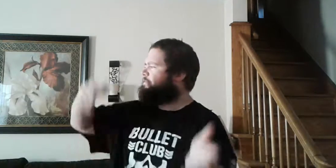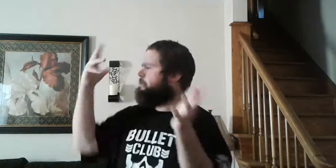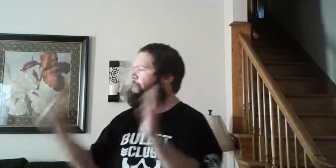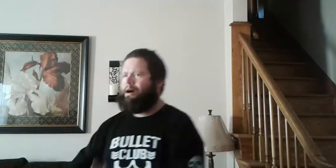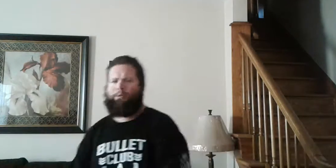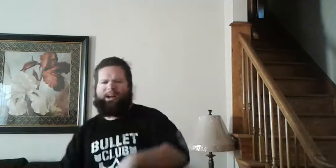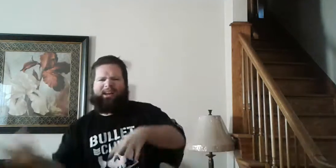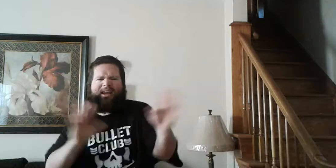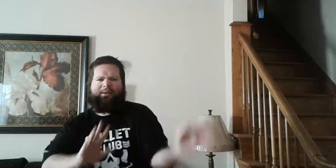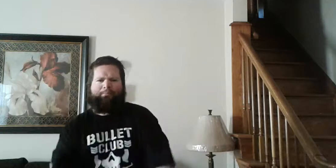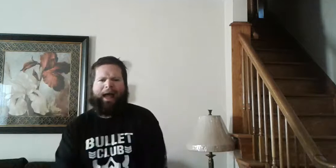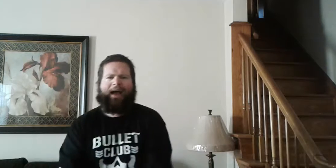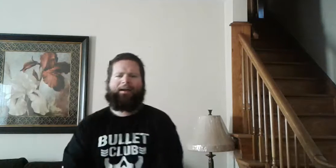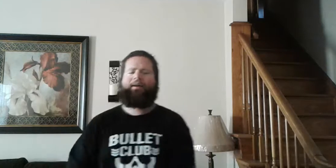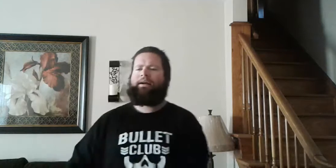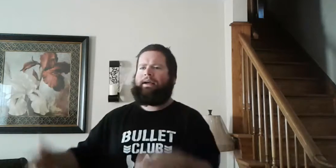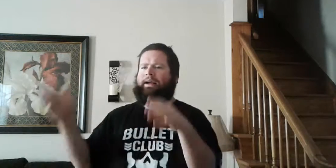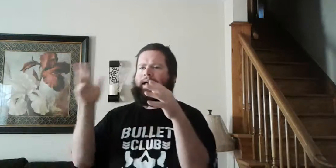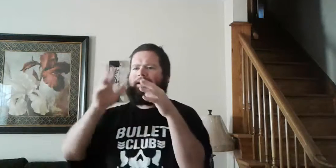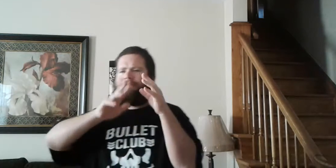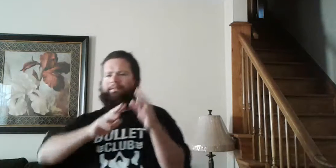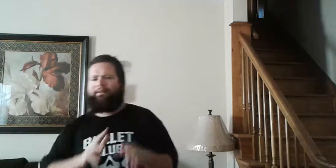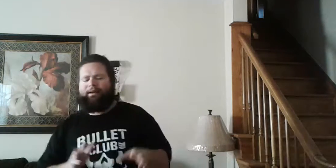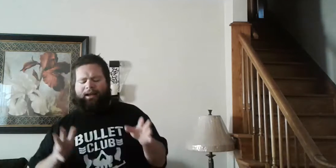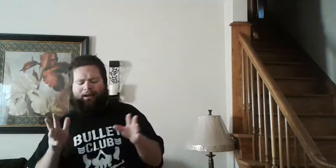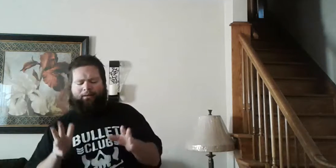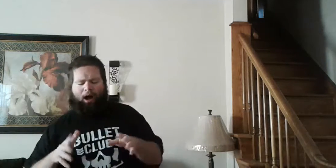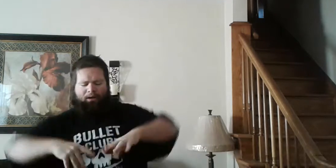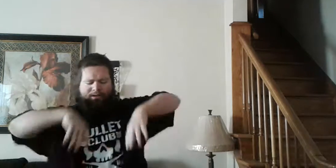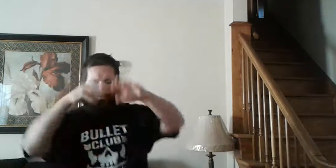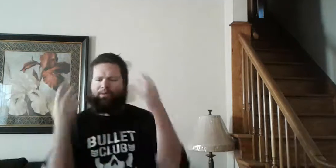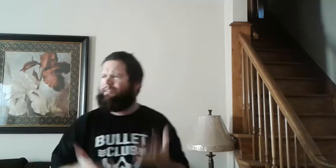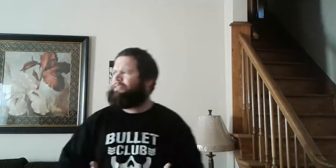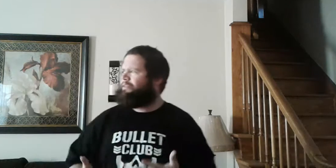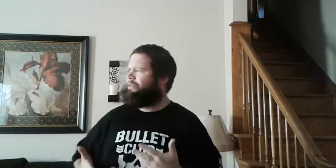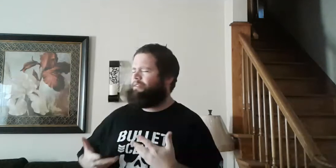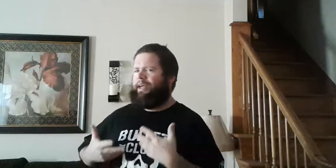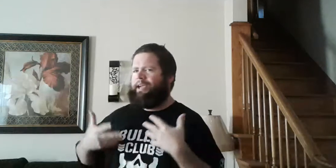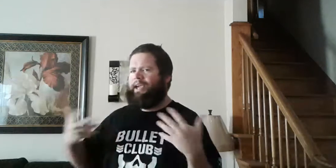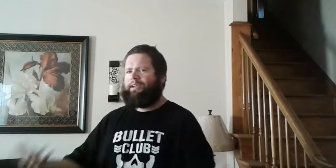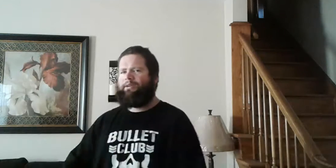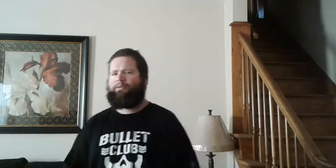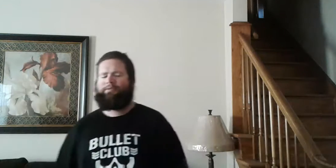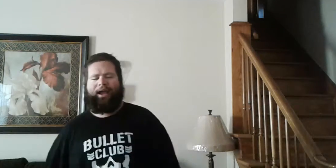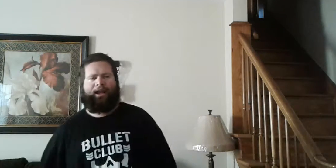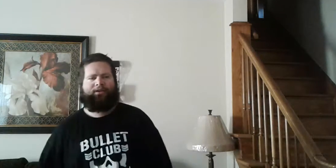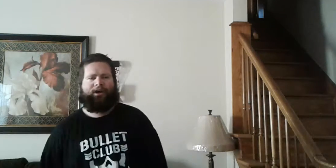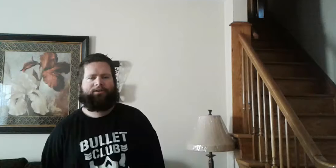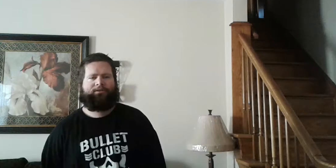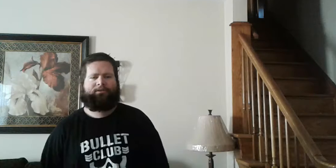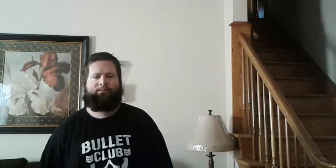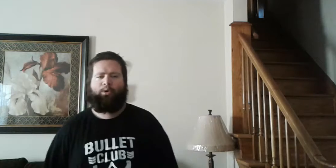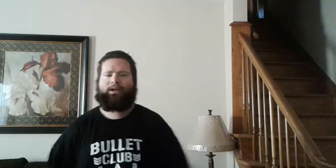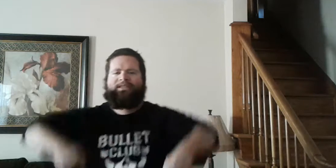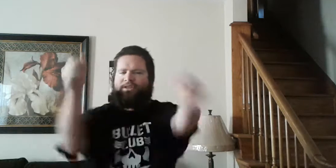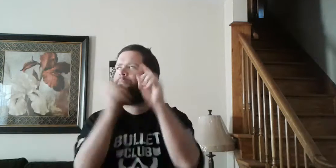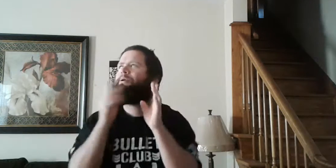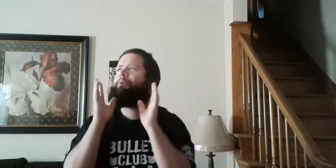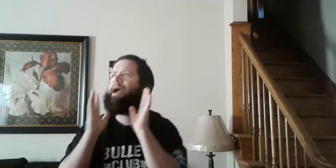we need to get them back and and also they can't use the hand gestures anymore cuz WWE